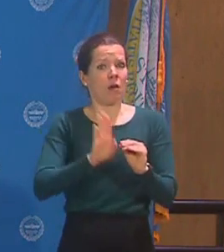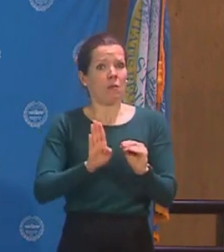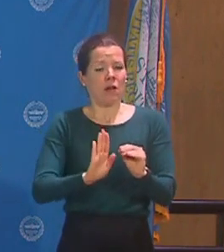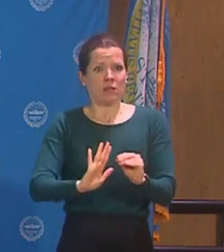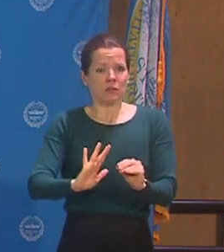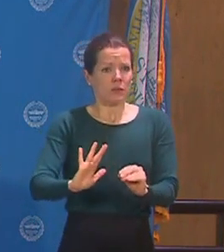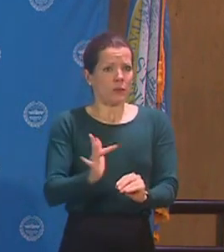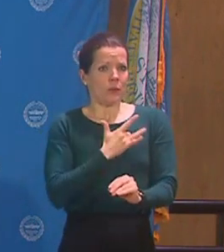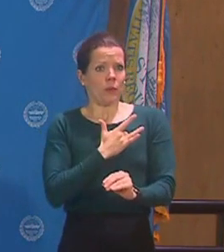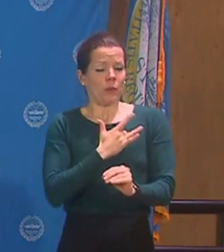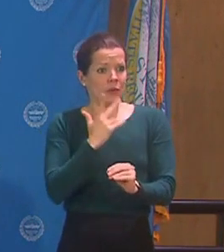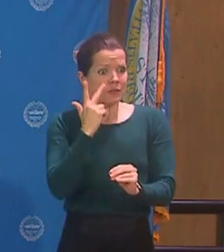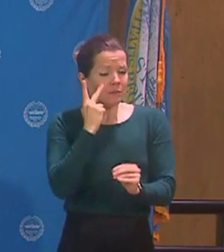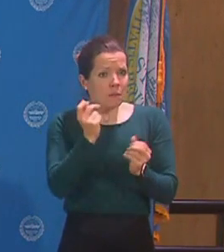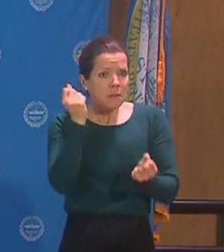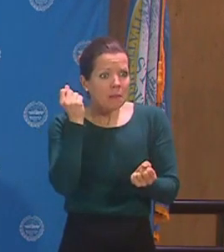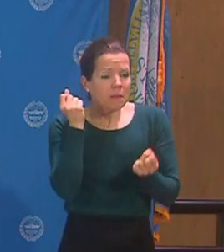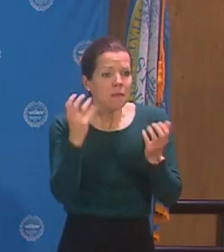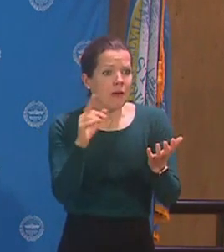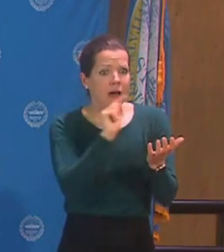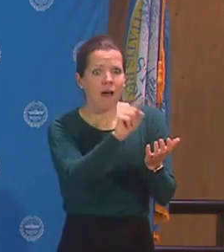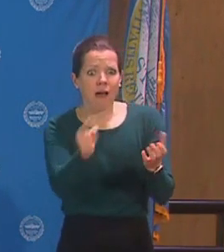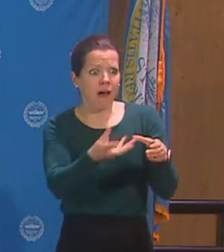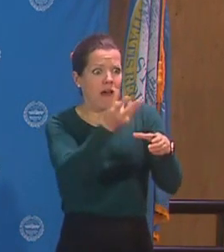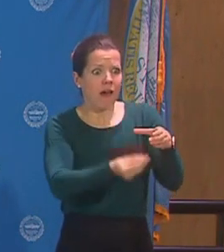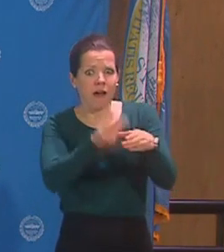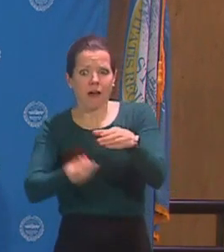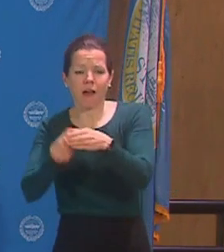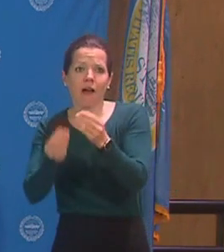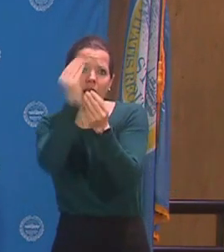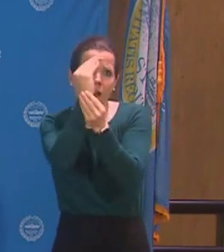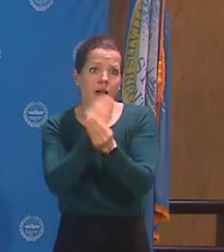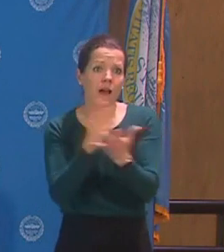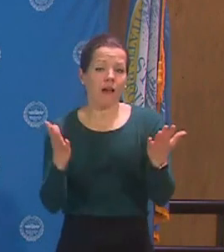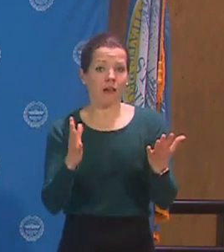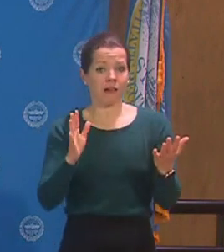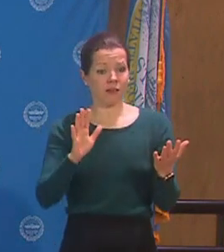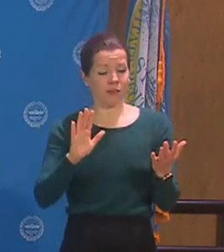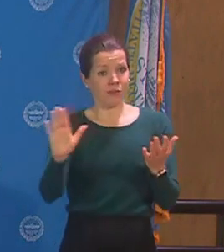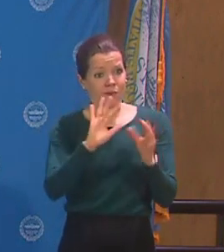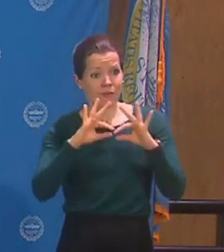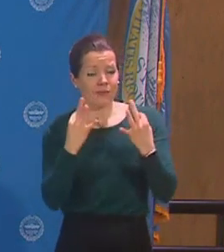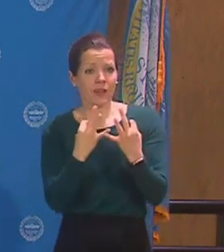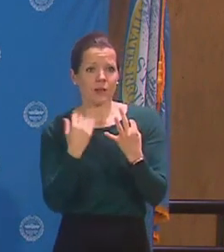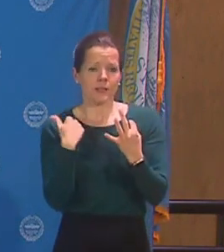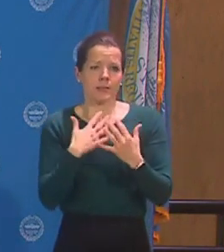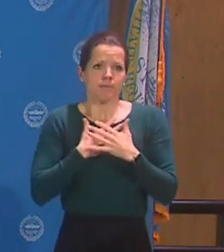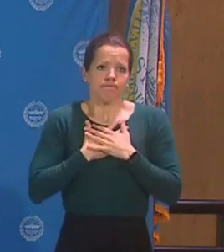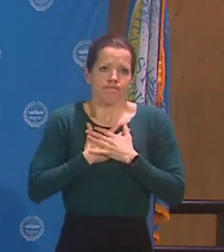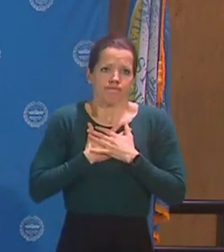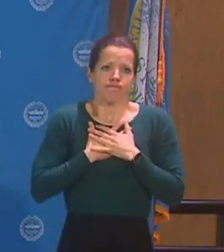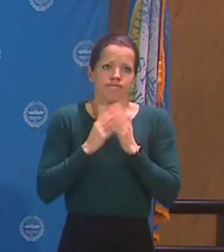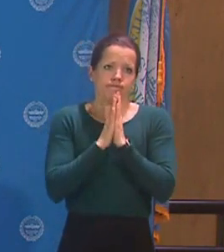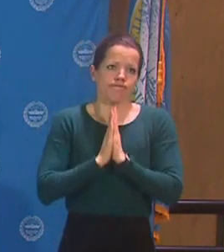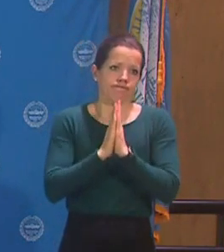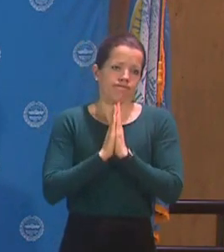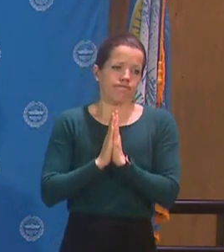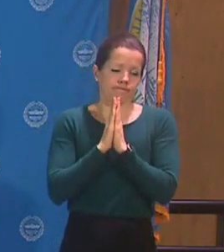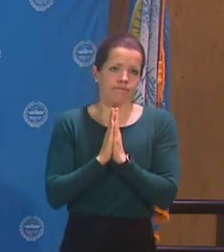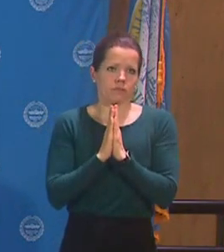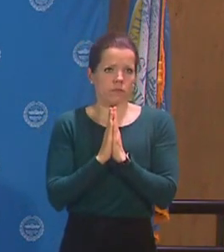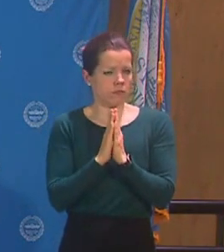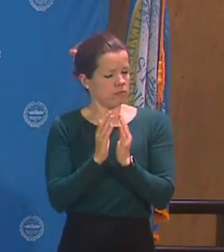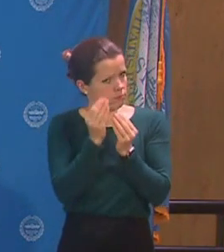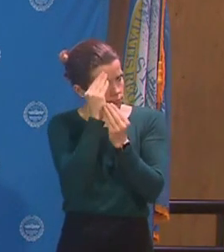We are sending our love and our prayers to you and your families. And we'll continue to work around the clock to prevent any future loss of life from this